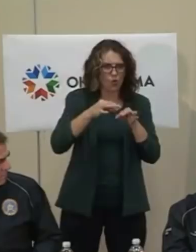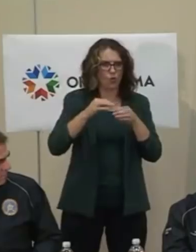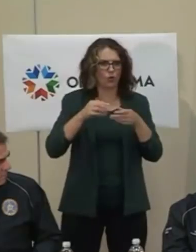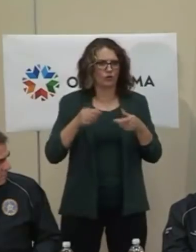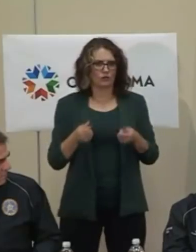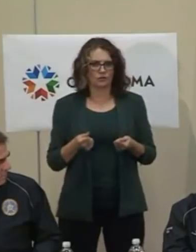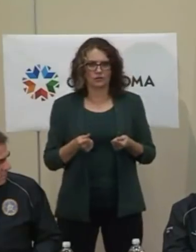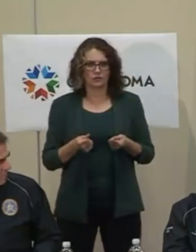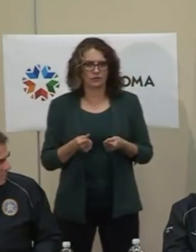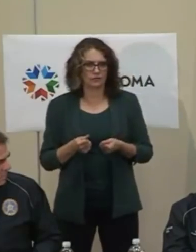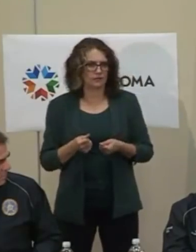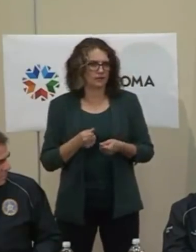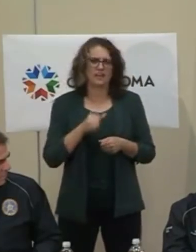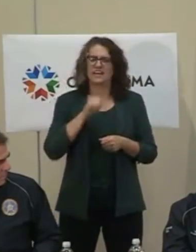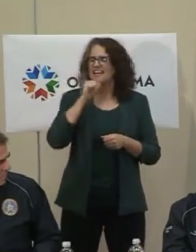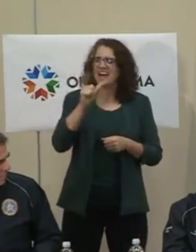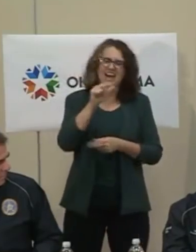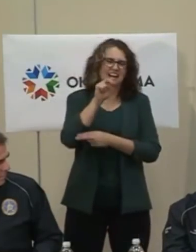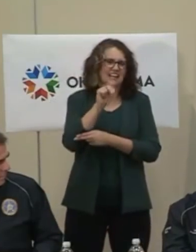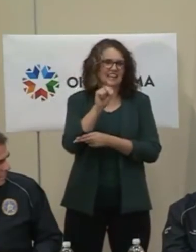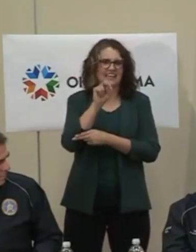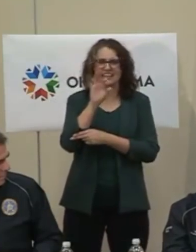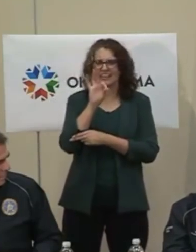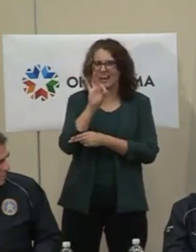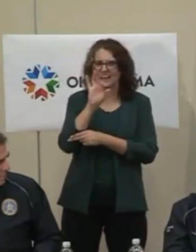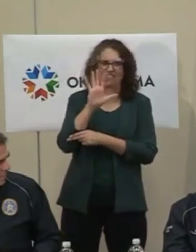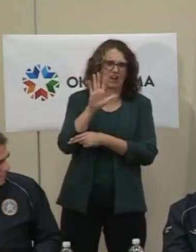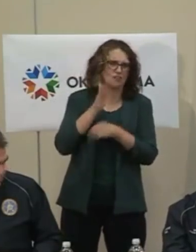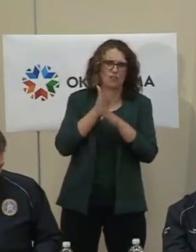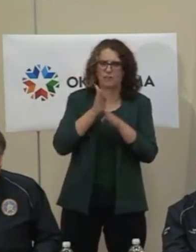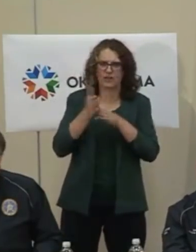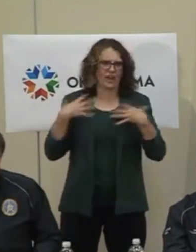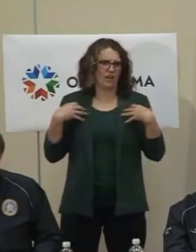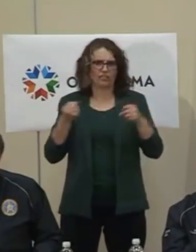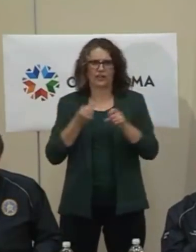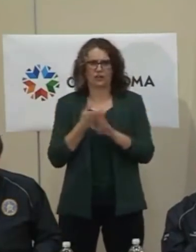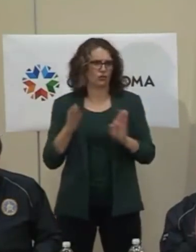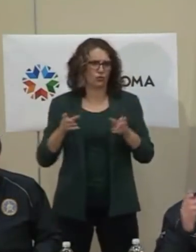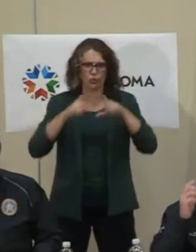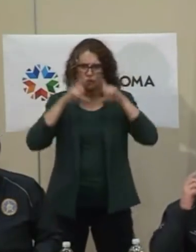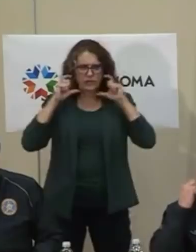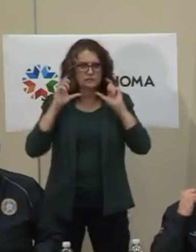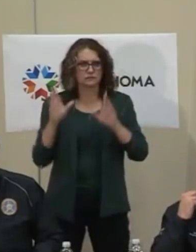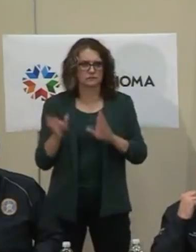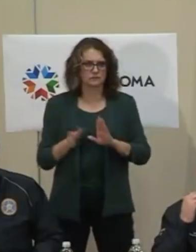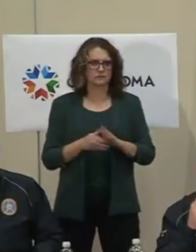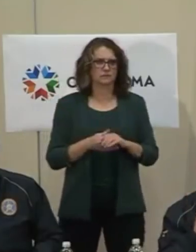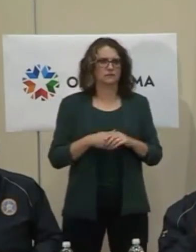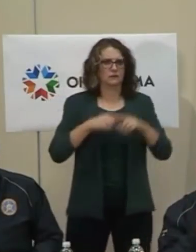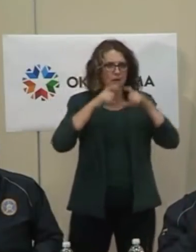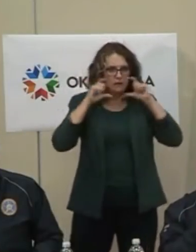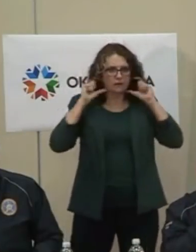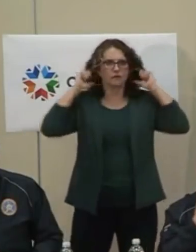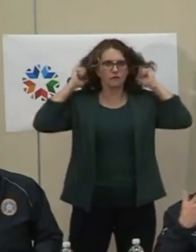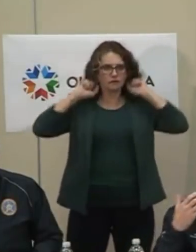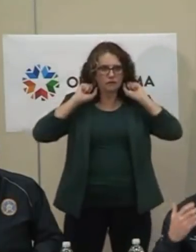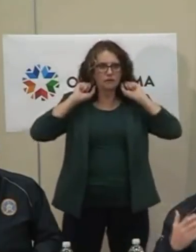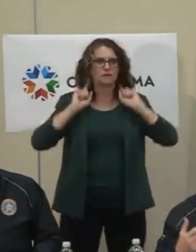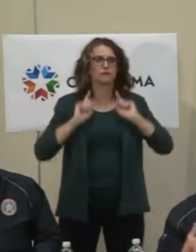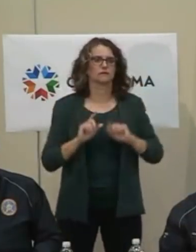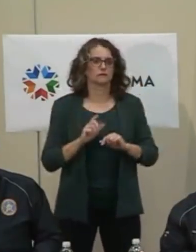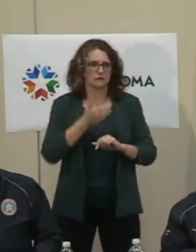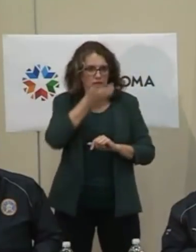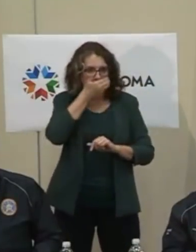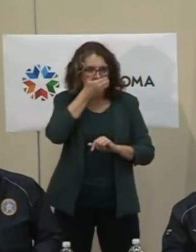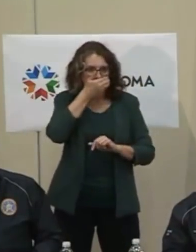masks that's the primary health care worker mask, but those surgical masks, ear loop, that can cover